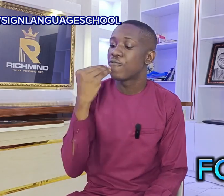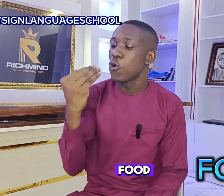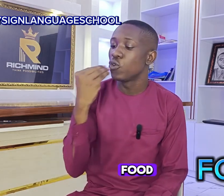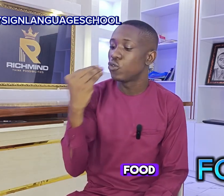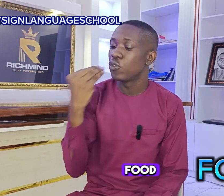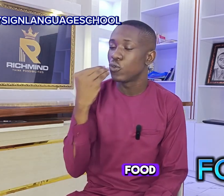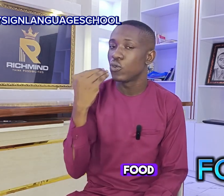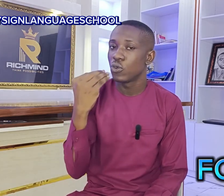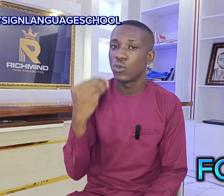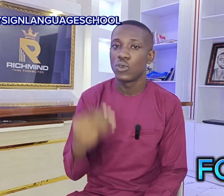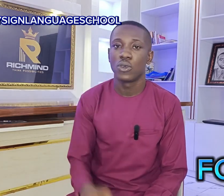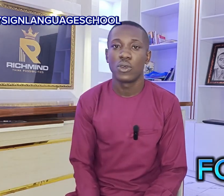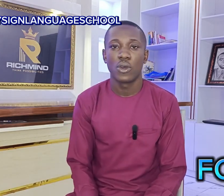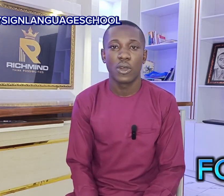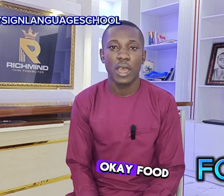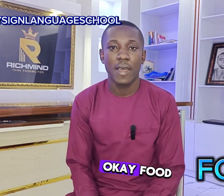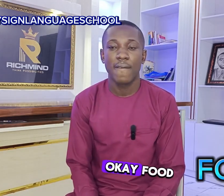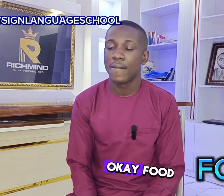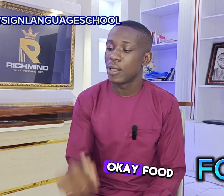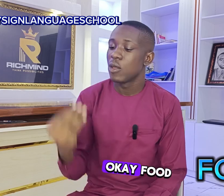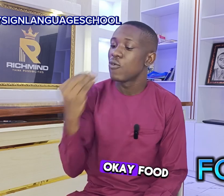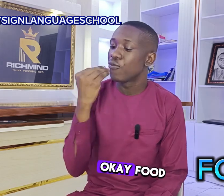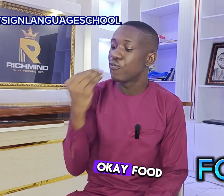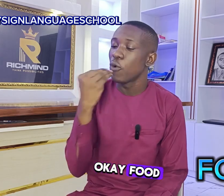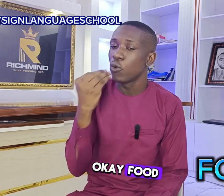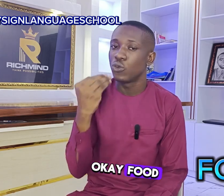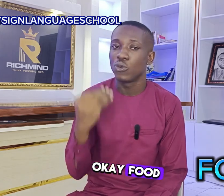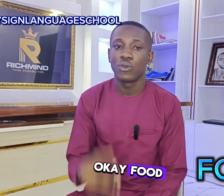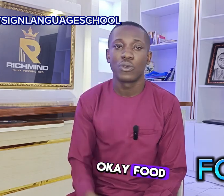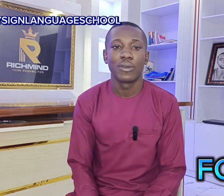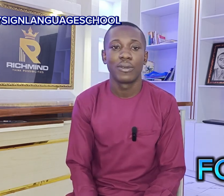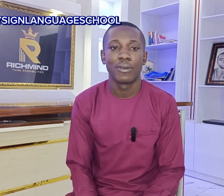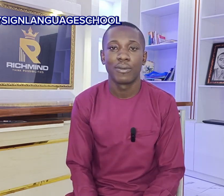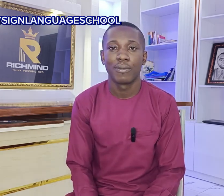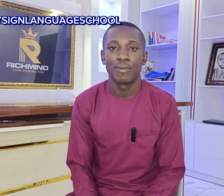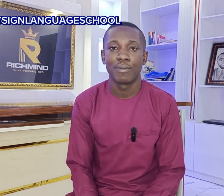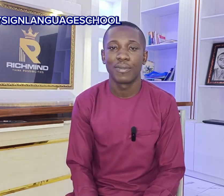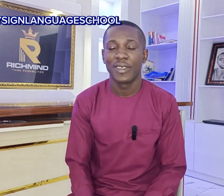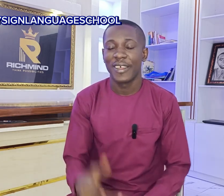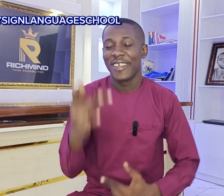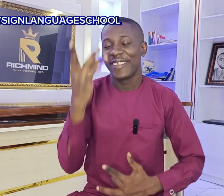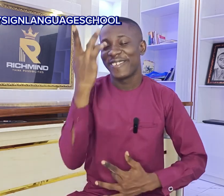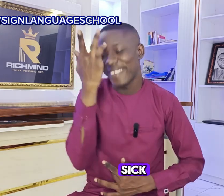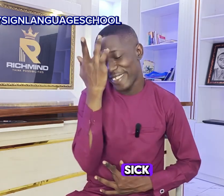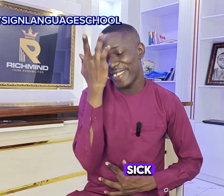food okay food sick